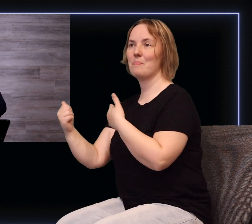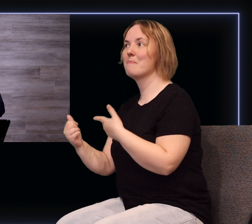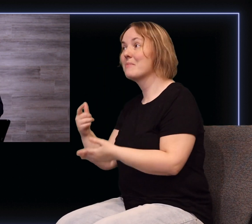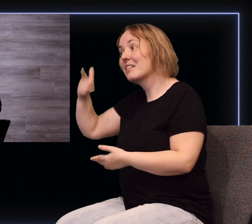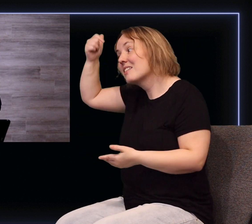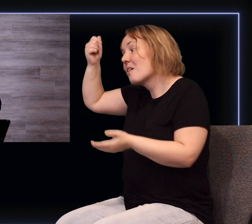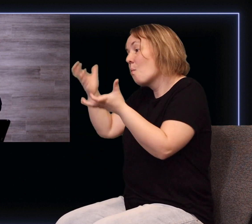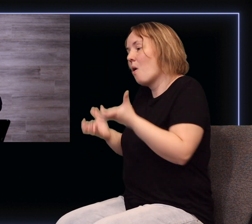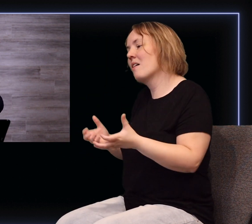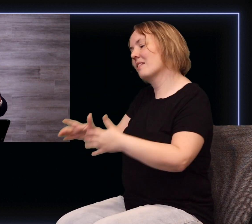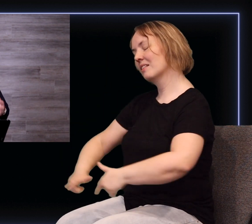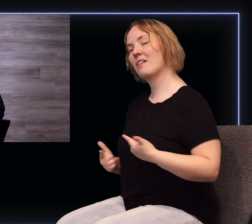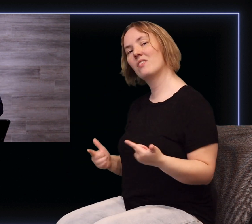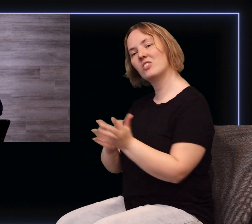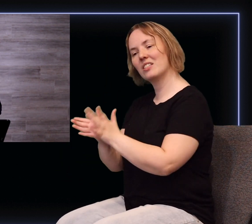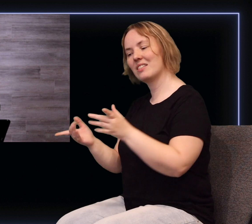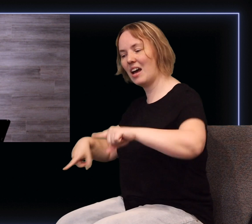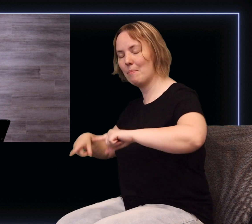through them to those who are around them.